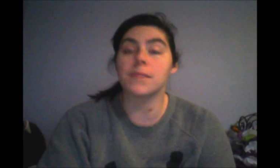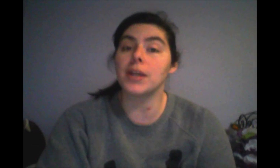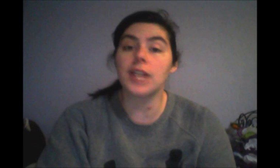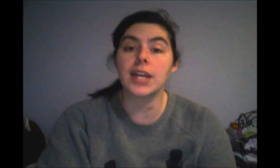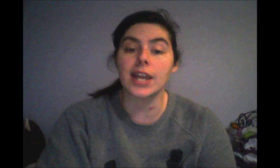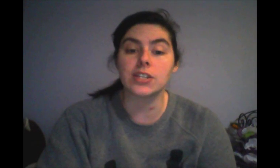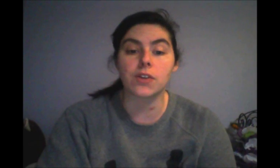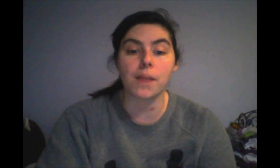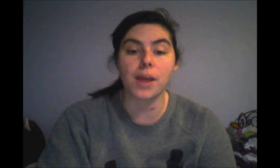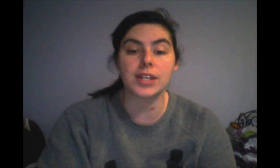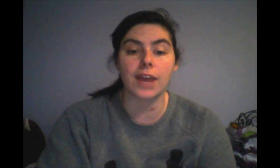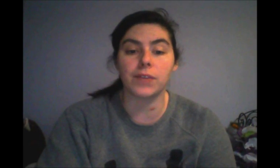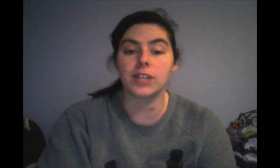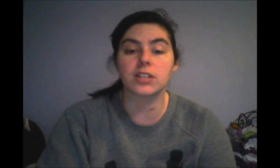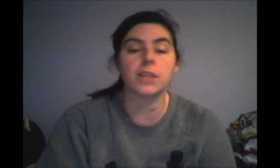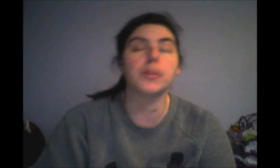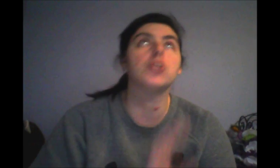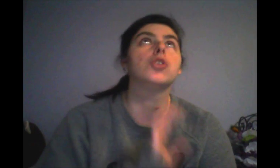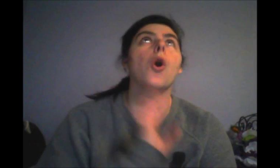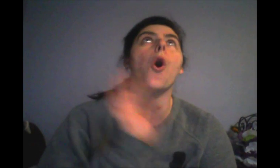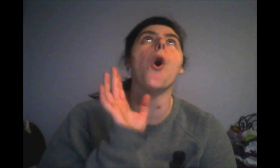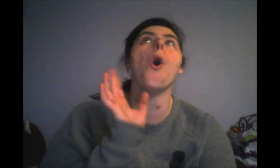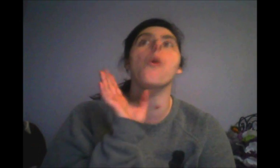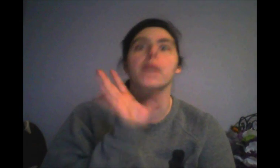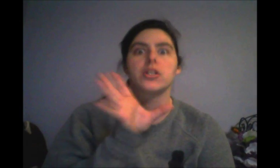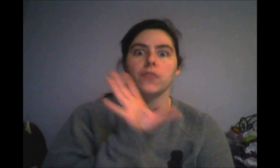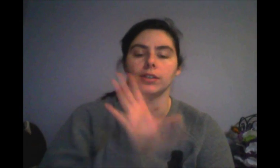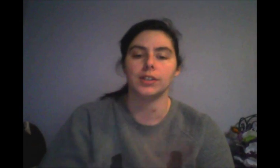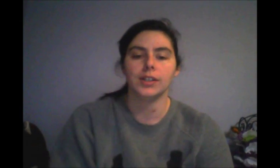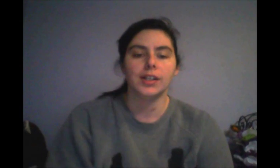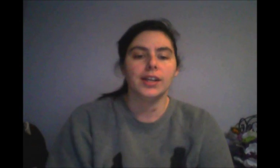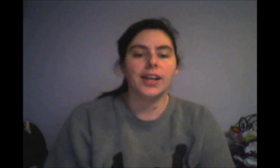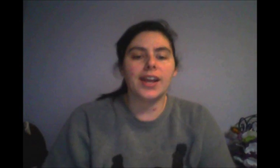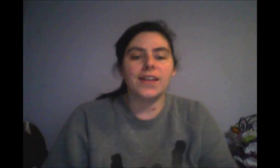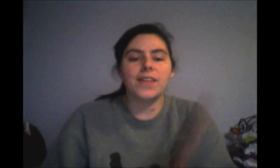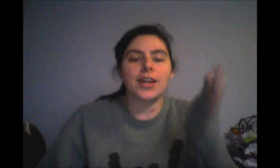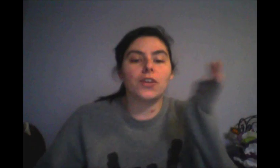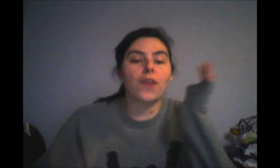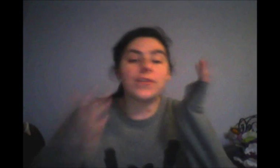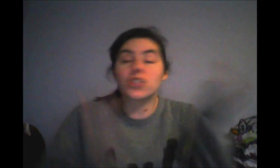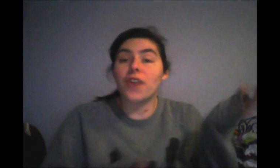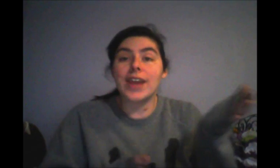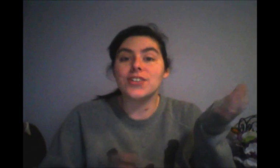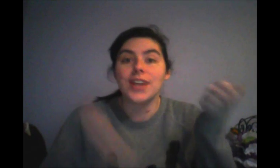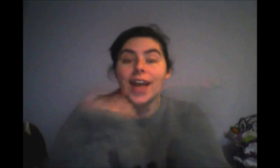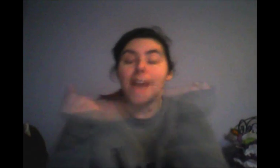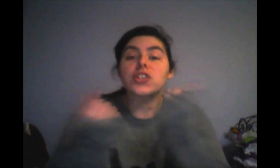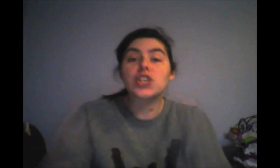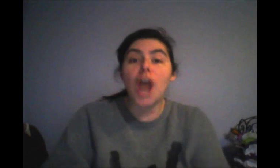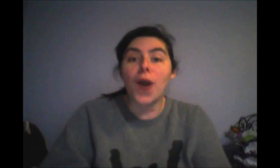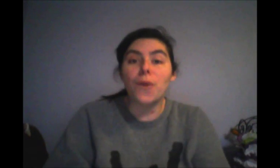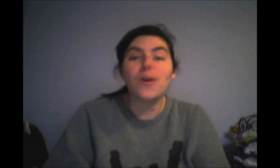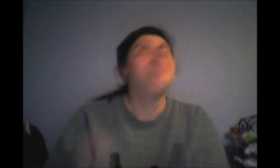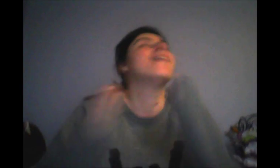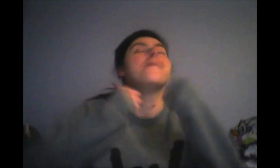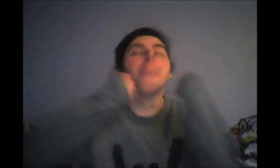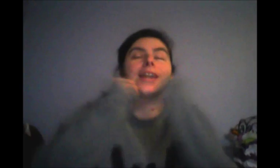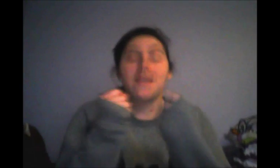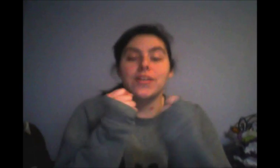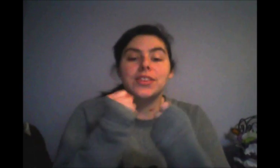Monday night, so come on down. It's gonna be so much fun. Um, and then Craving Strange has a show May 7th